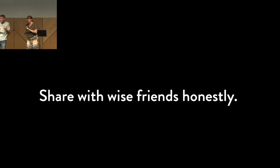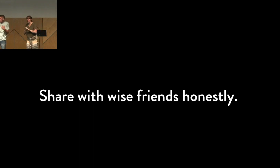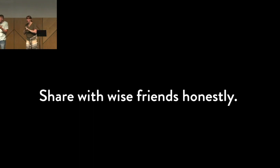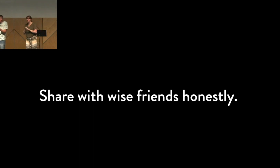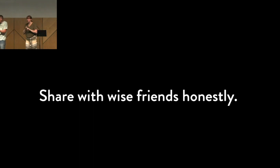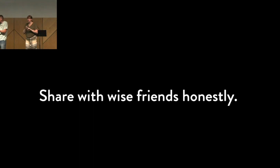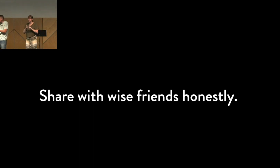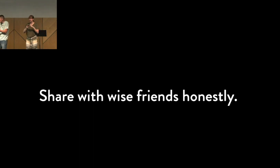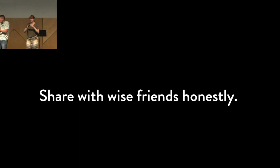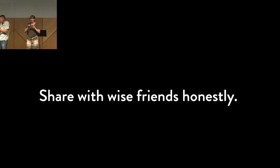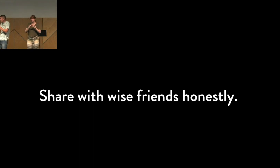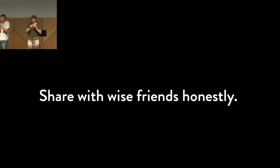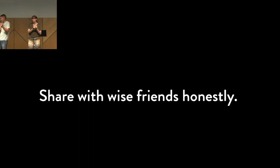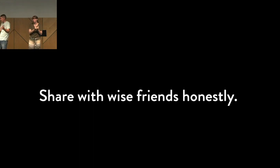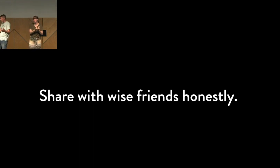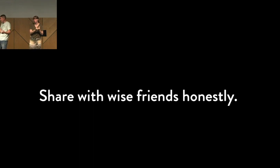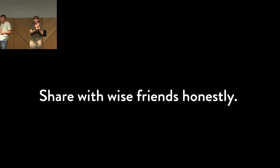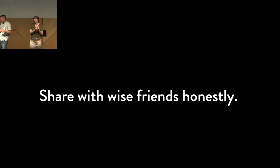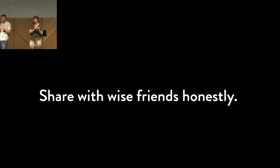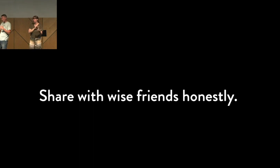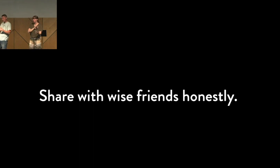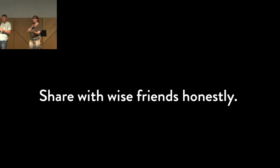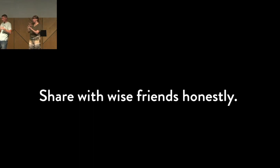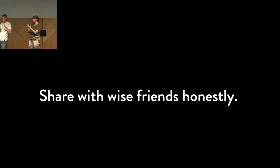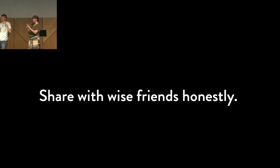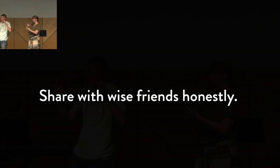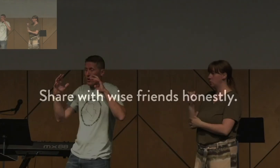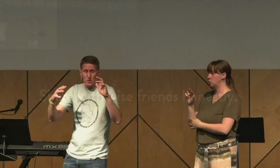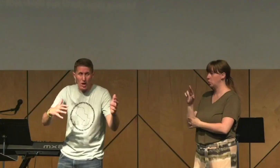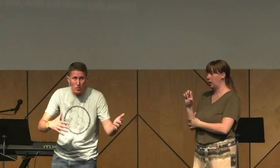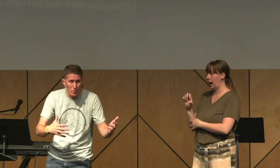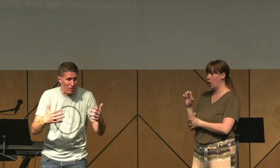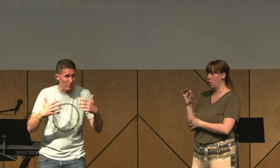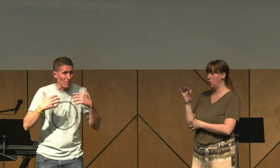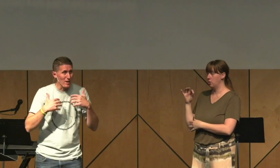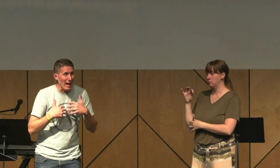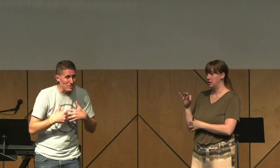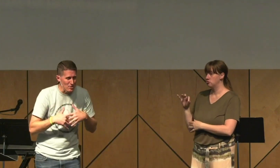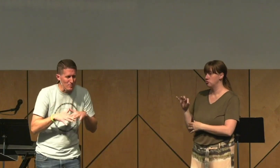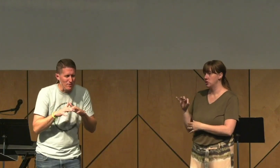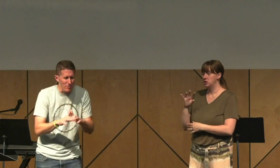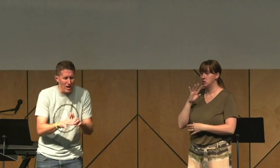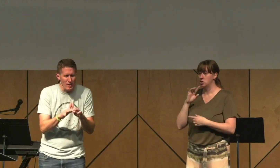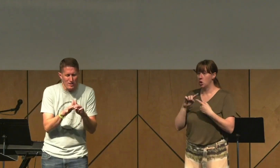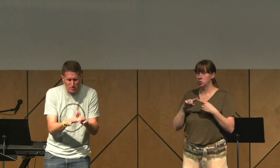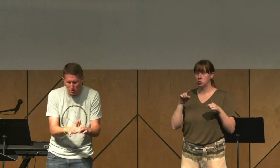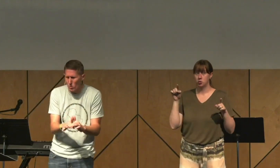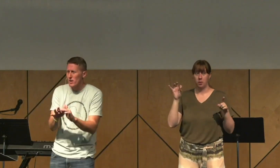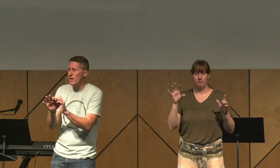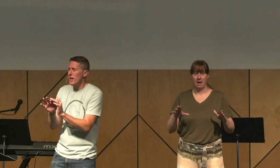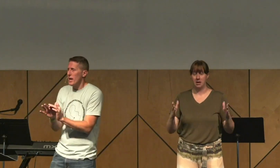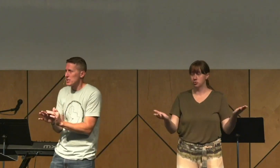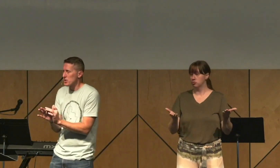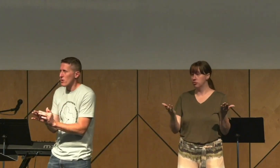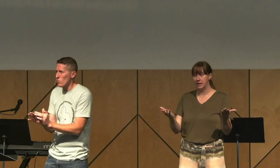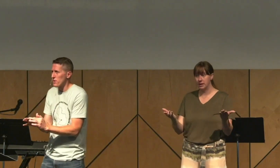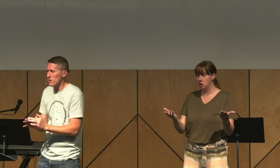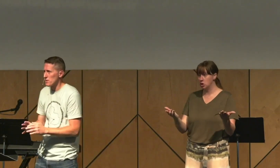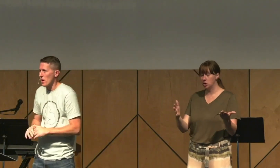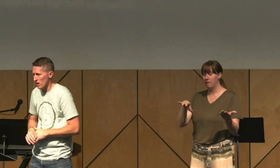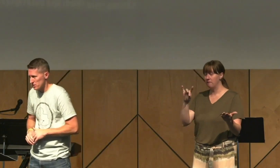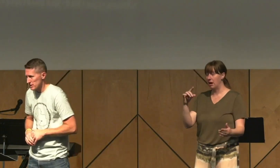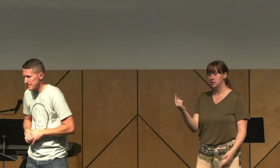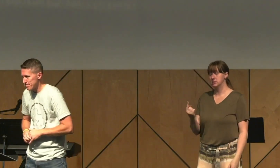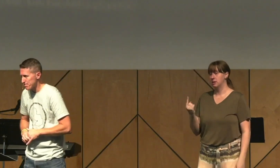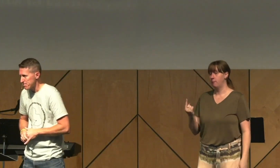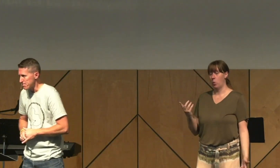you want to reach out to our care ministry here in our church, or a Christian counselor, or talk with one of our pastors, but find someone and share